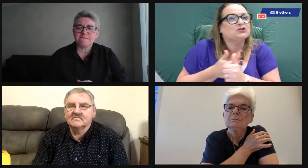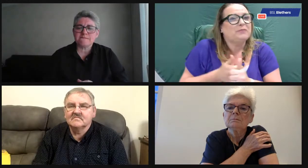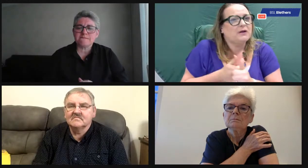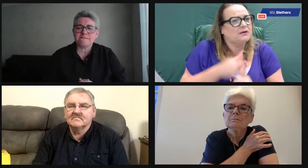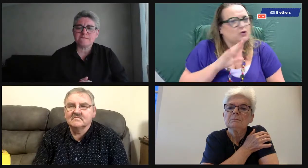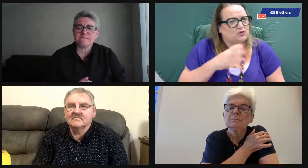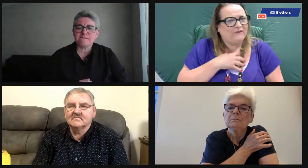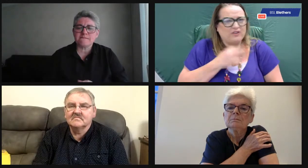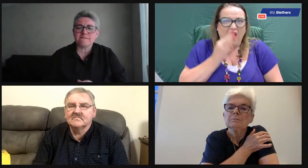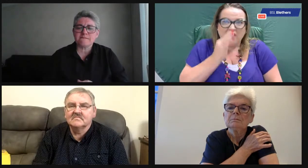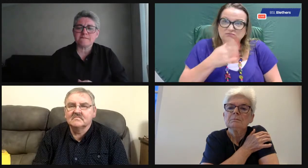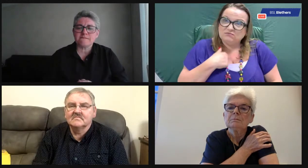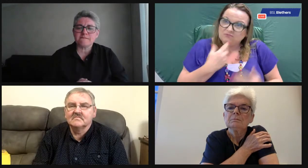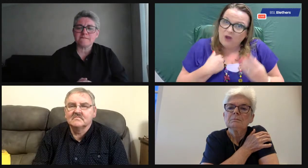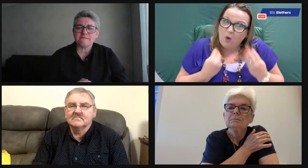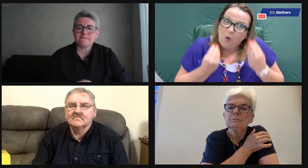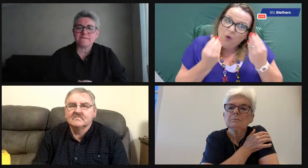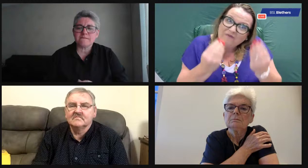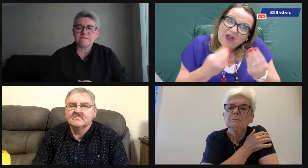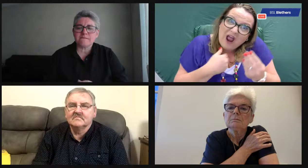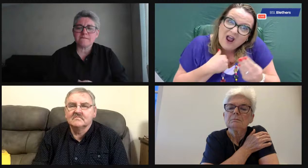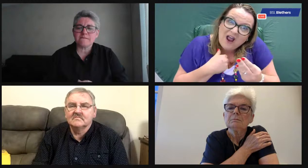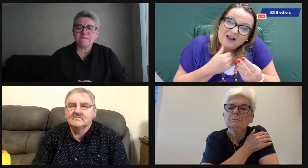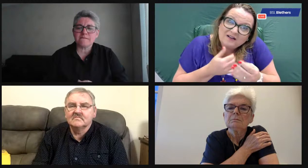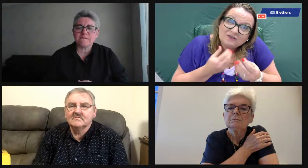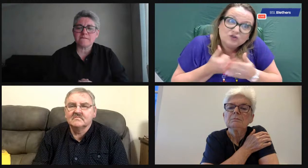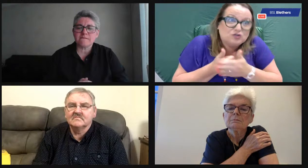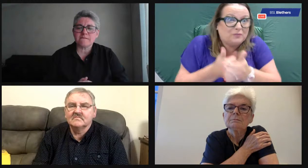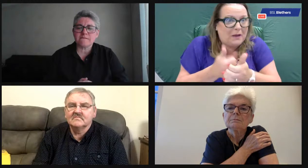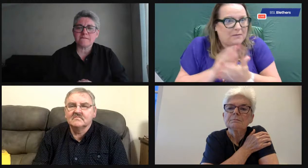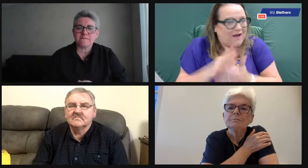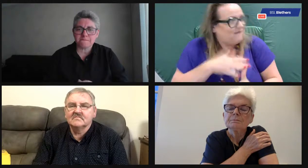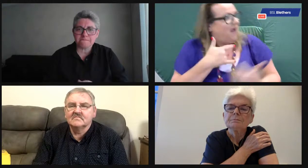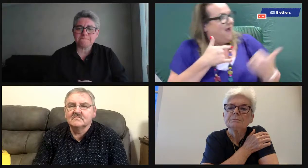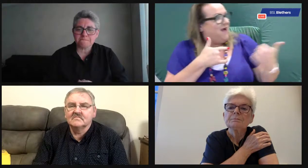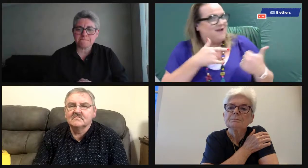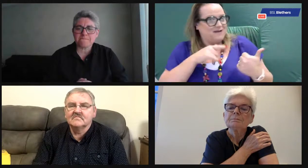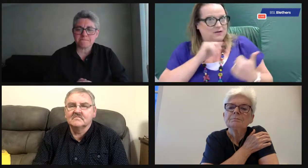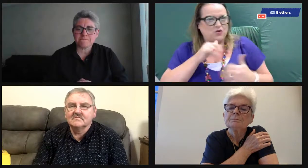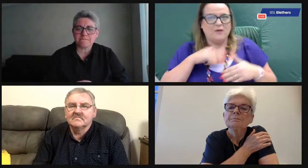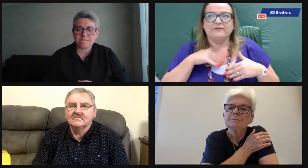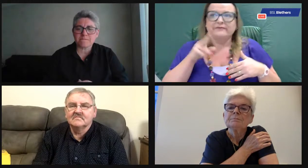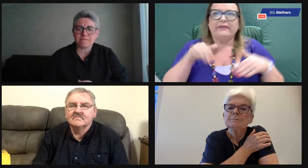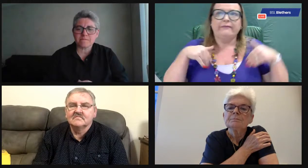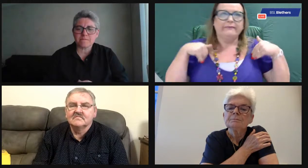organisations, they really struggle. So don't be frightened to offer your support and your help.